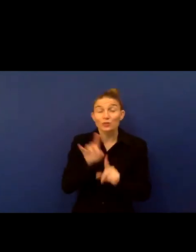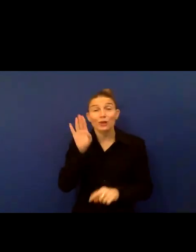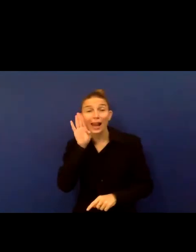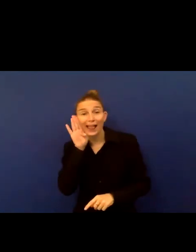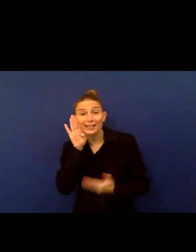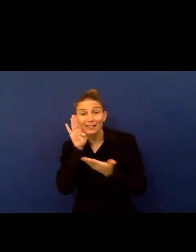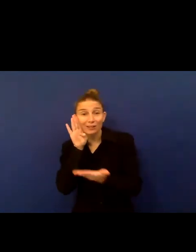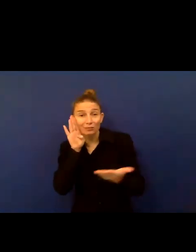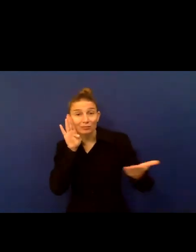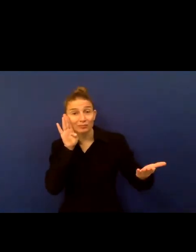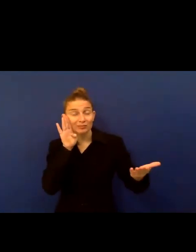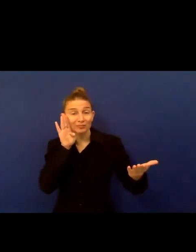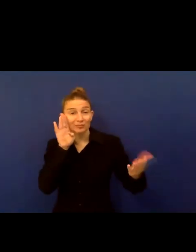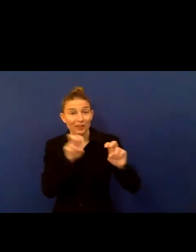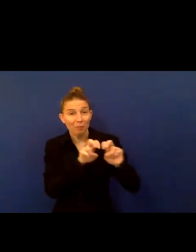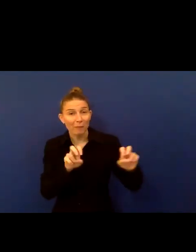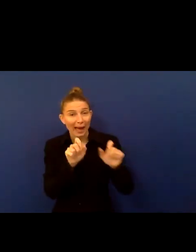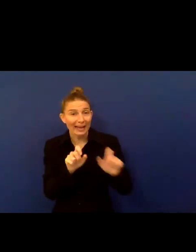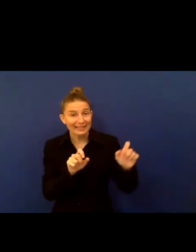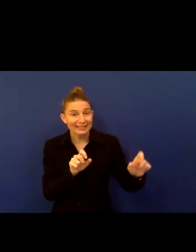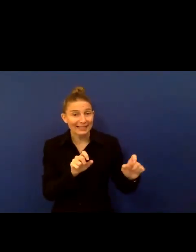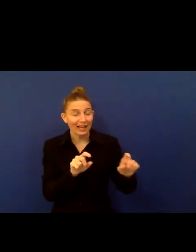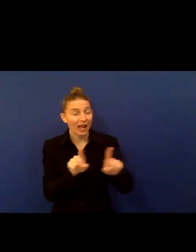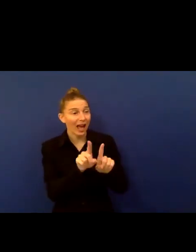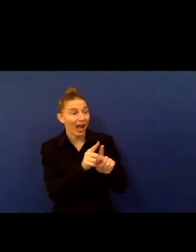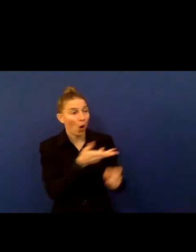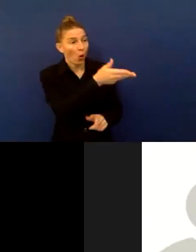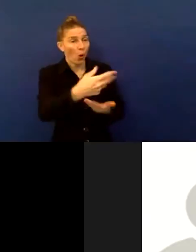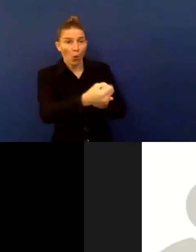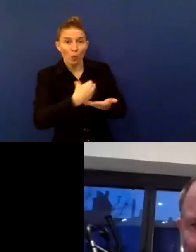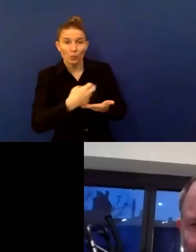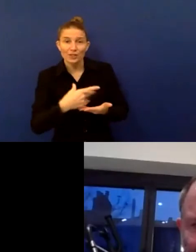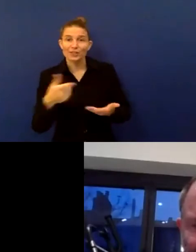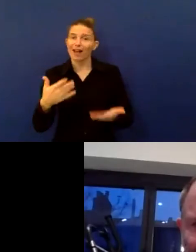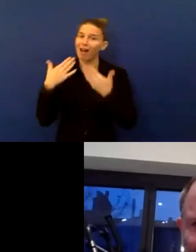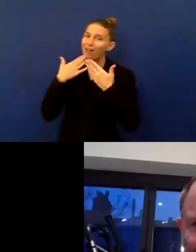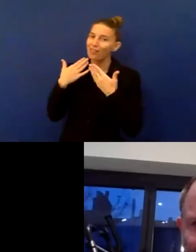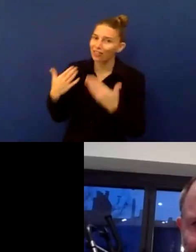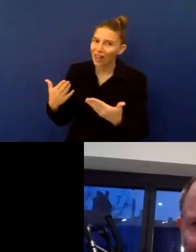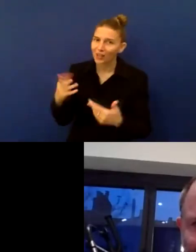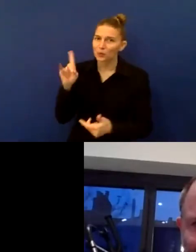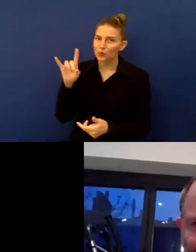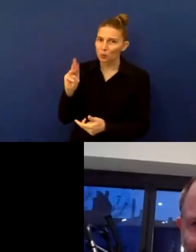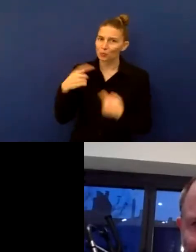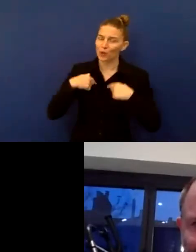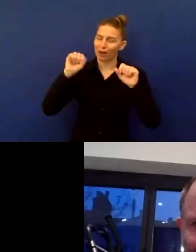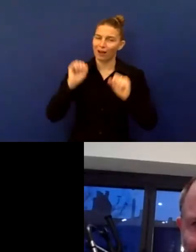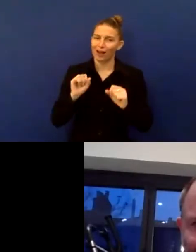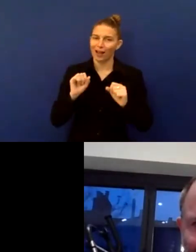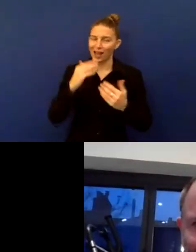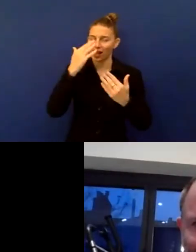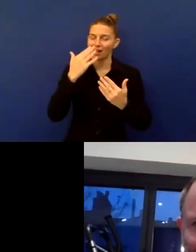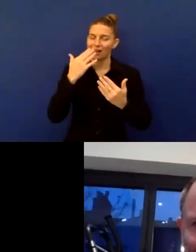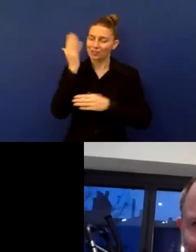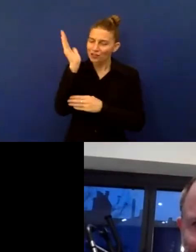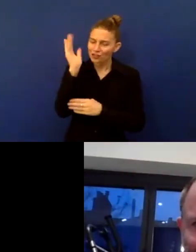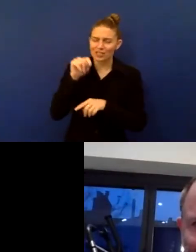rest of the event now and hearing the inputs from you. And and again, thank you for the chance to address this really important and